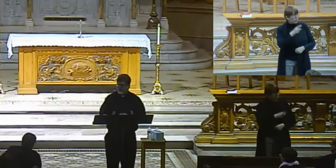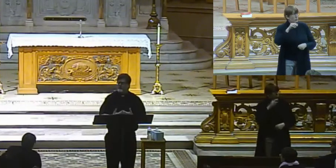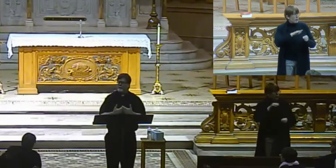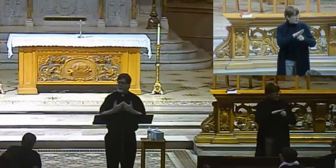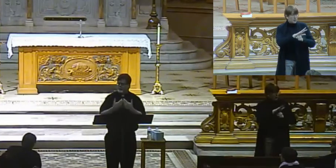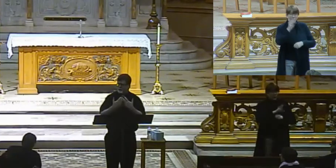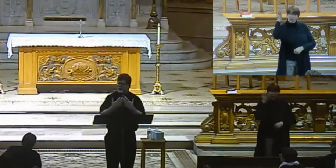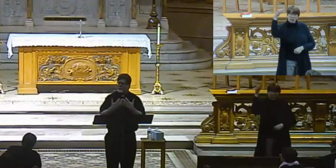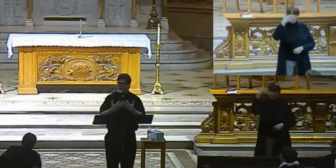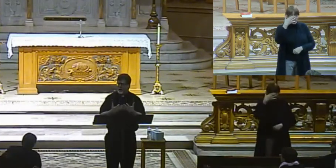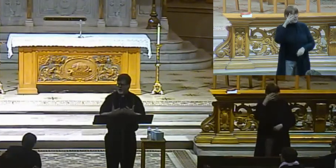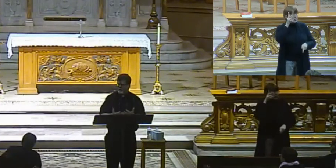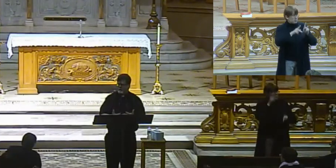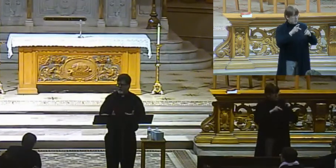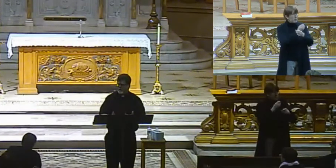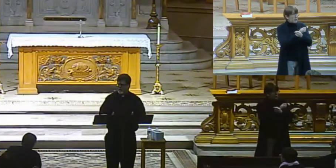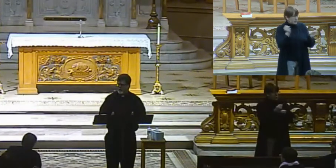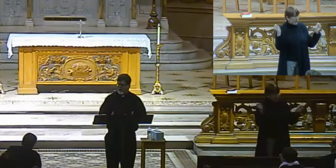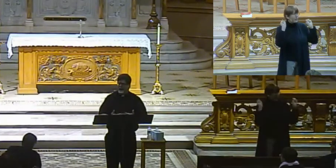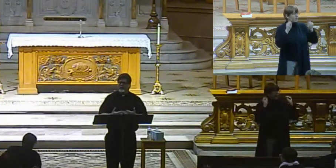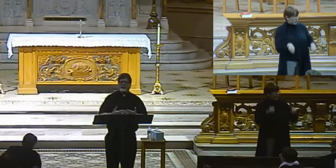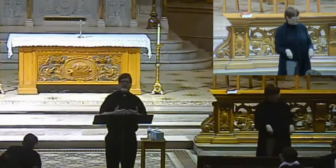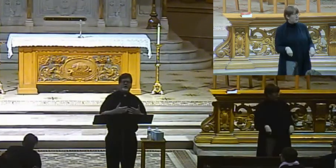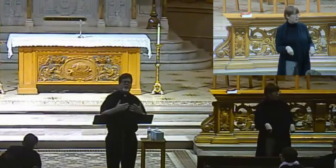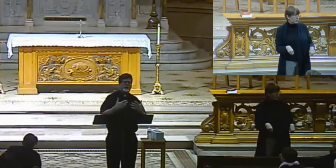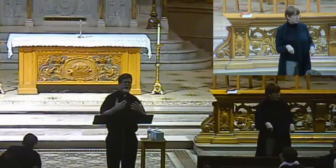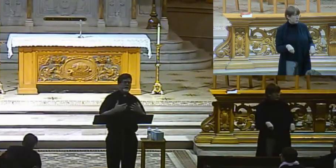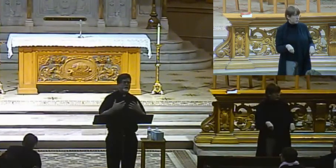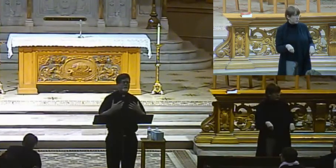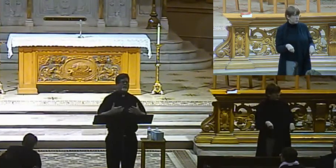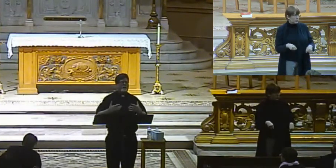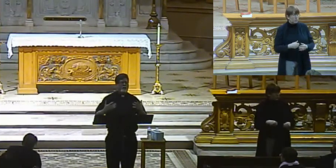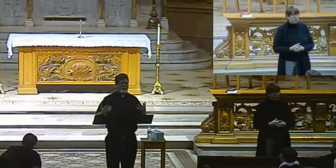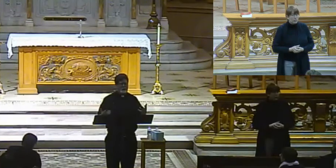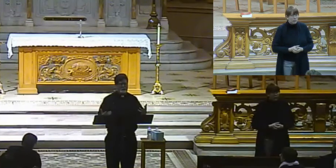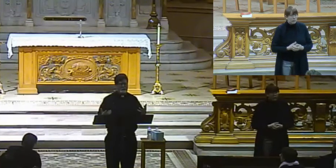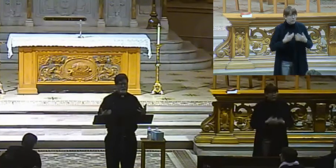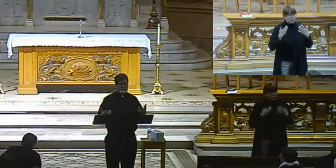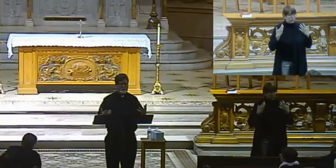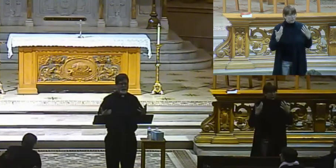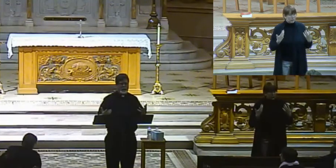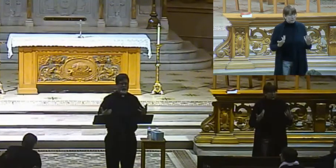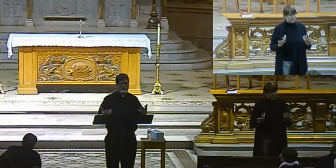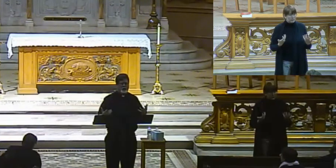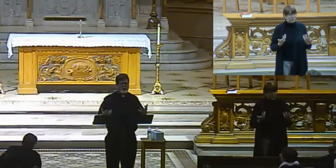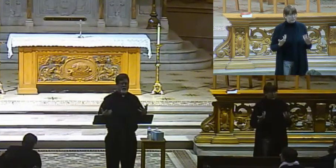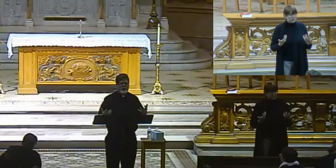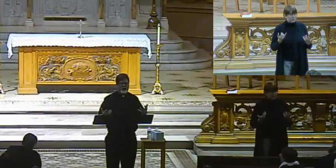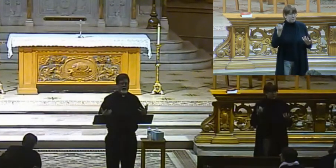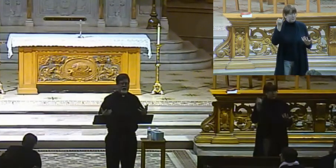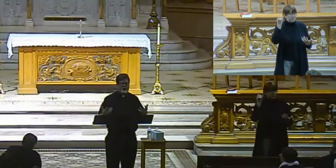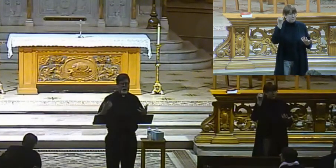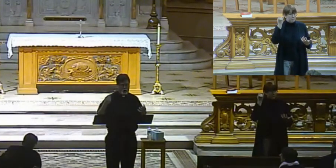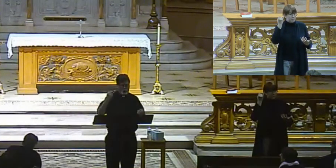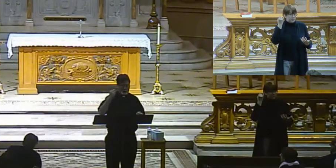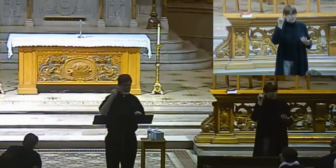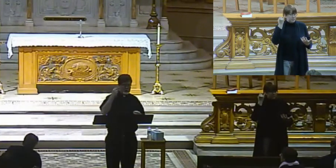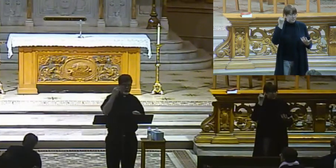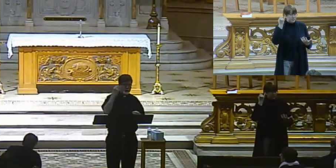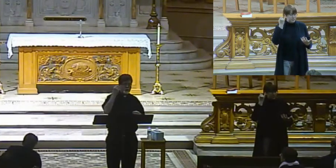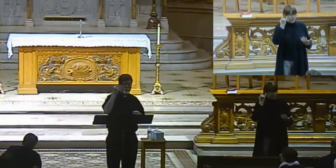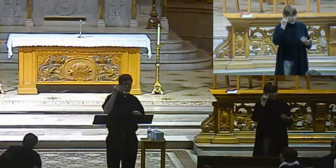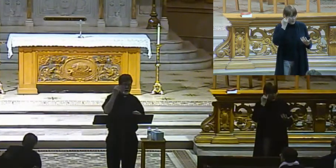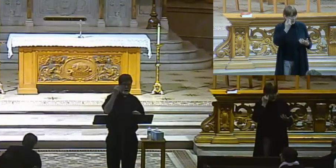for people to be saved, all right? And that in so far as they are